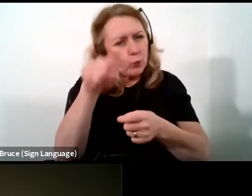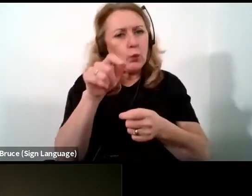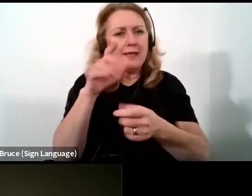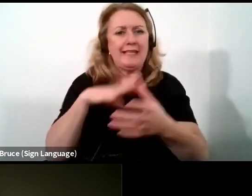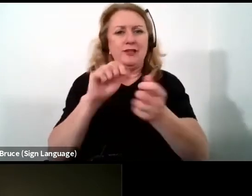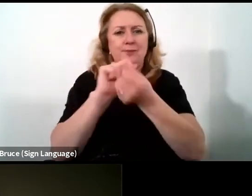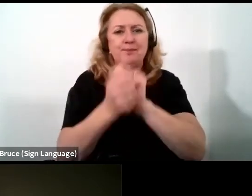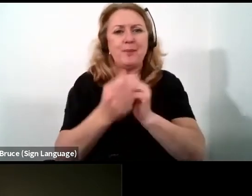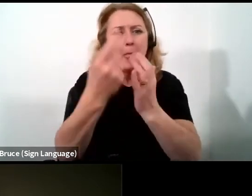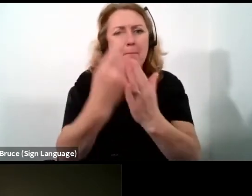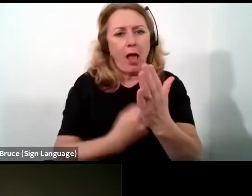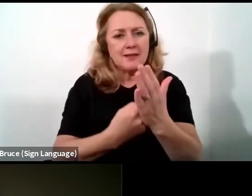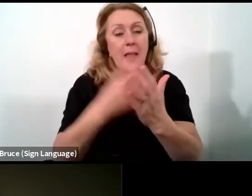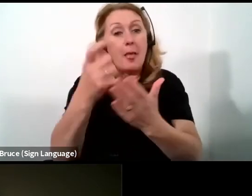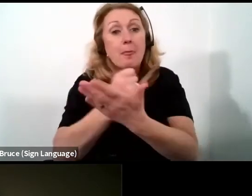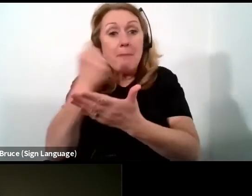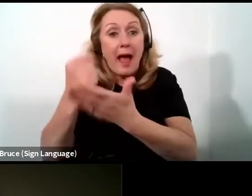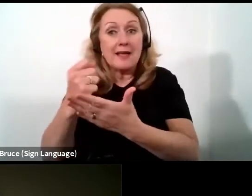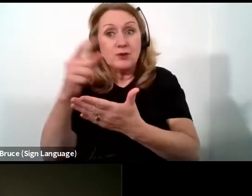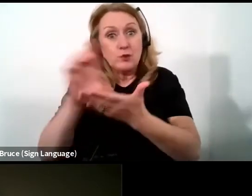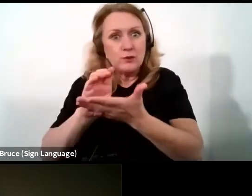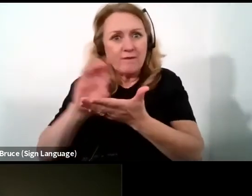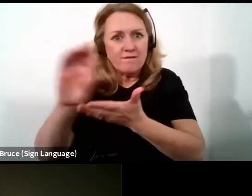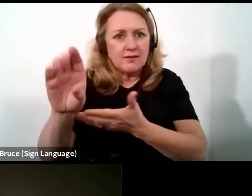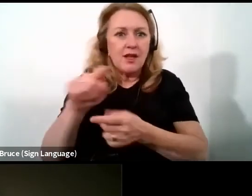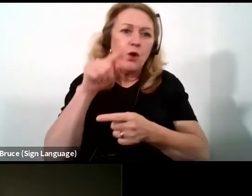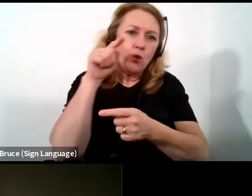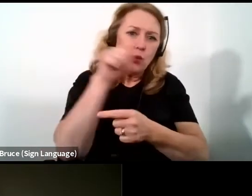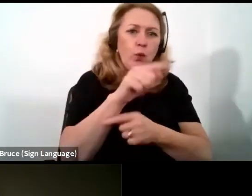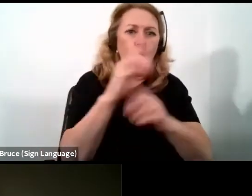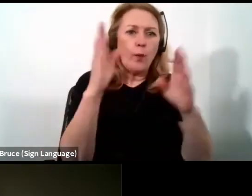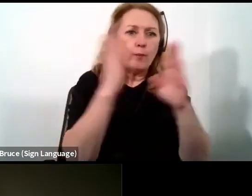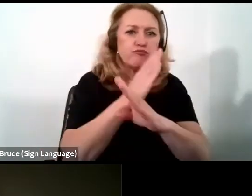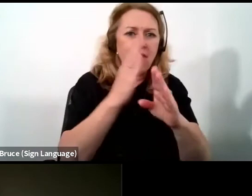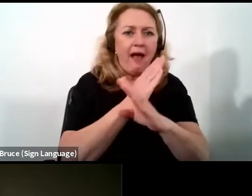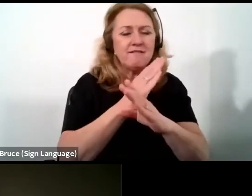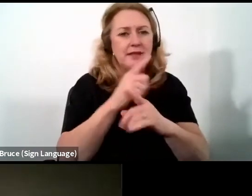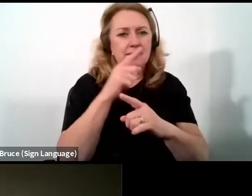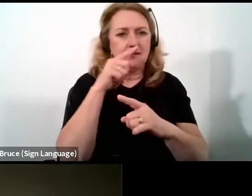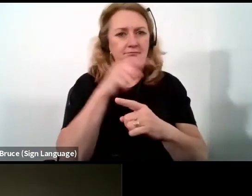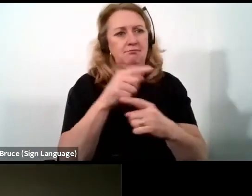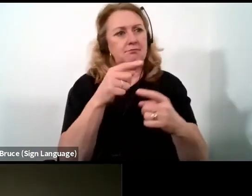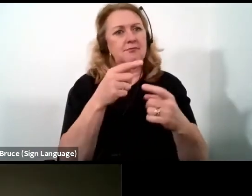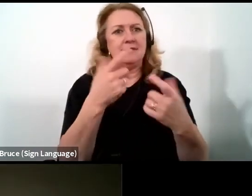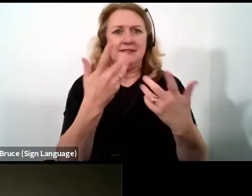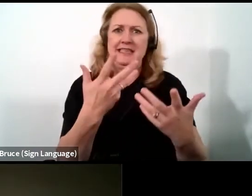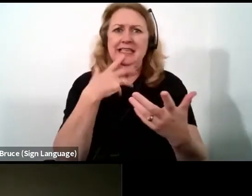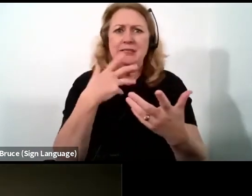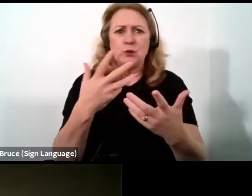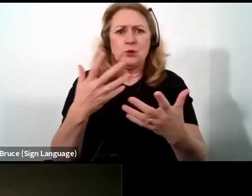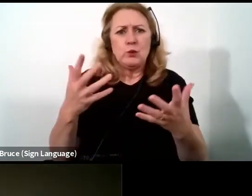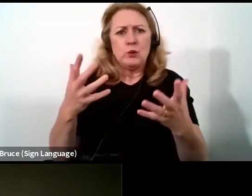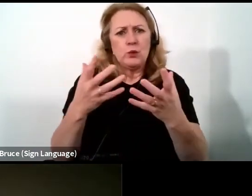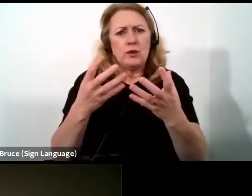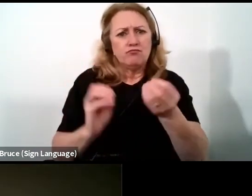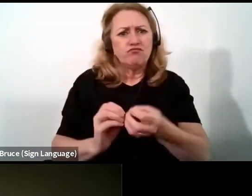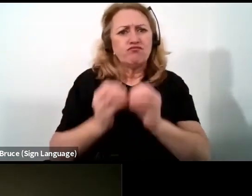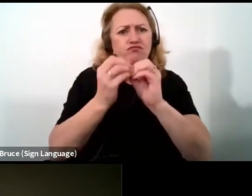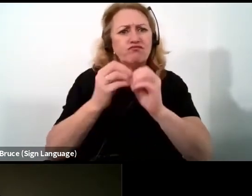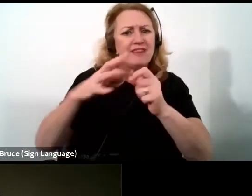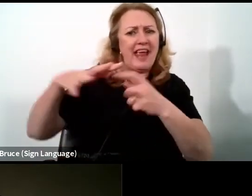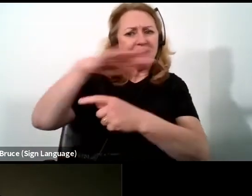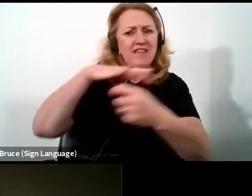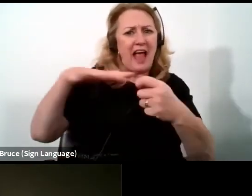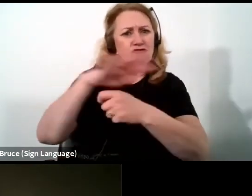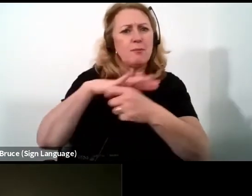You, the bankers, need to fund this, and you, the private sector, need to create the environment for innovation that enables